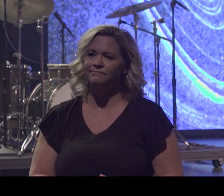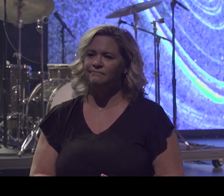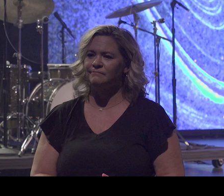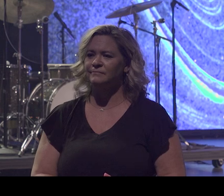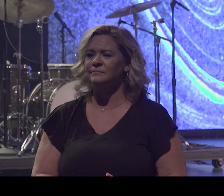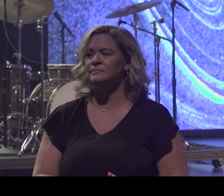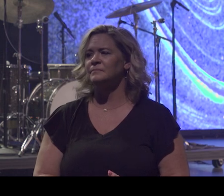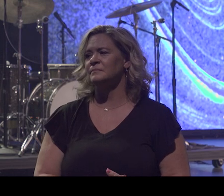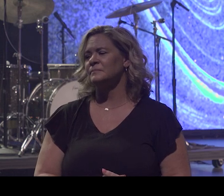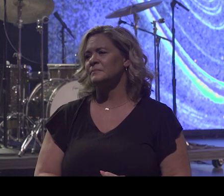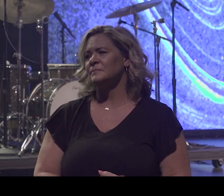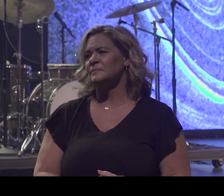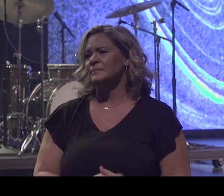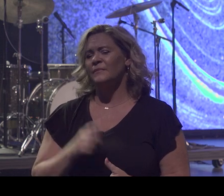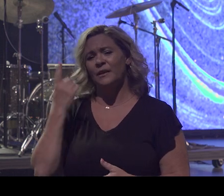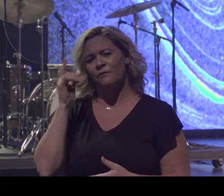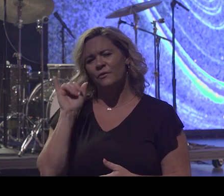And I'm forever grateful for that.